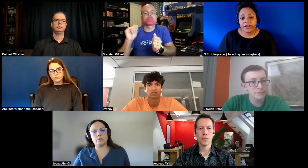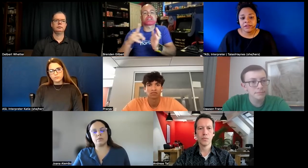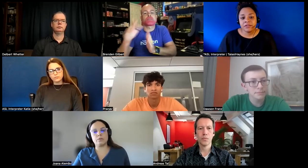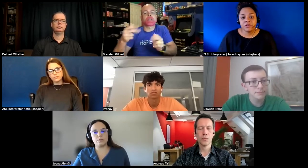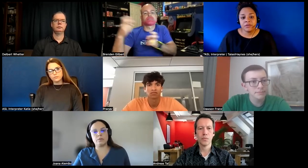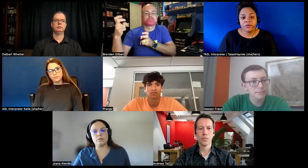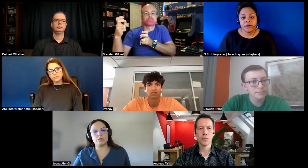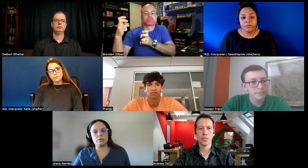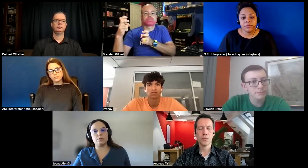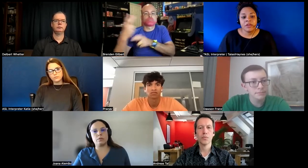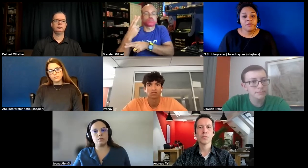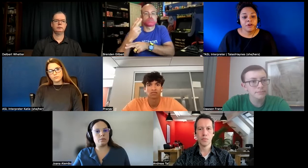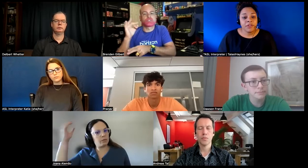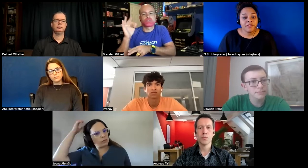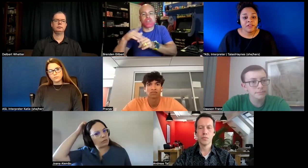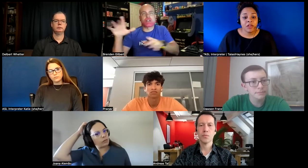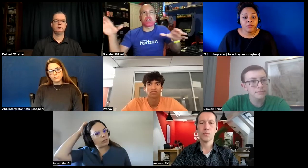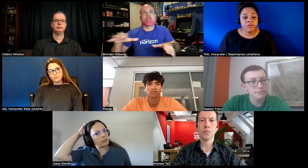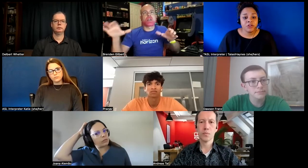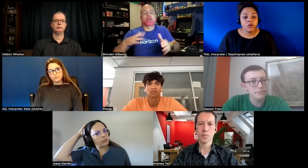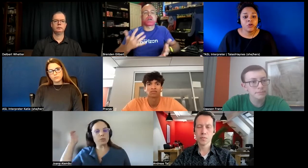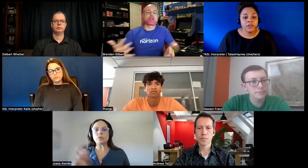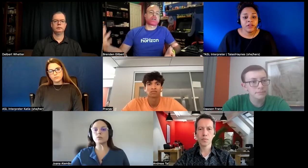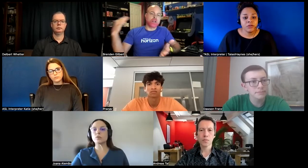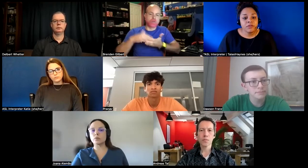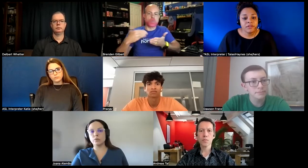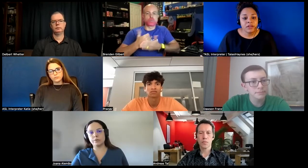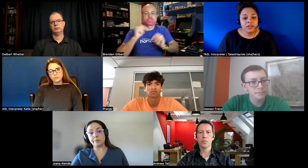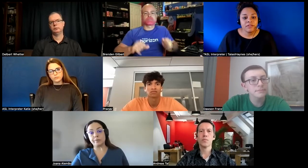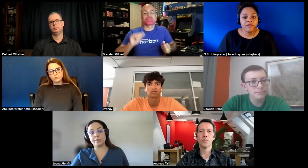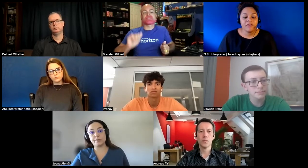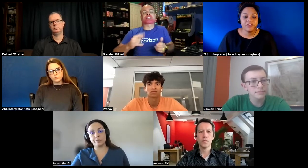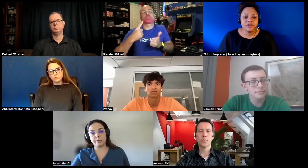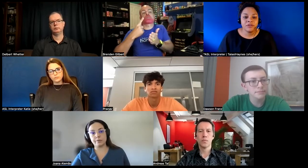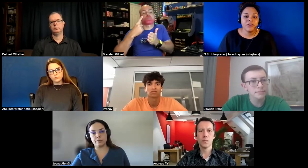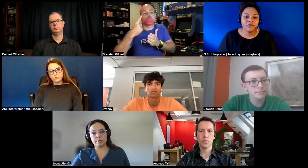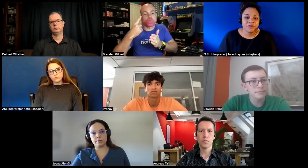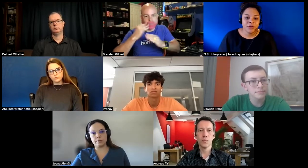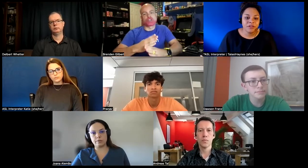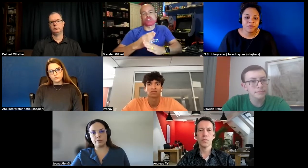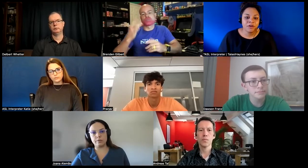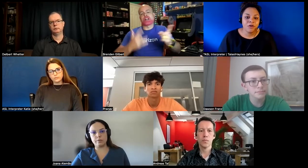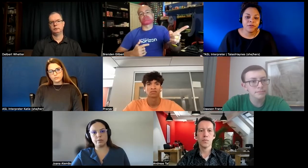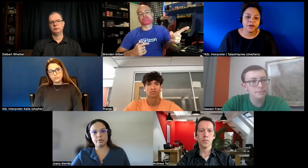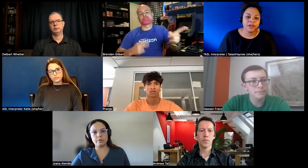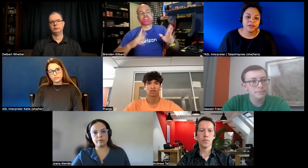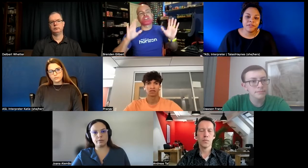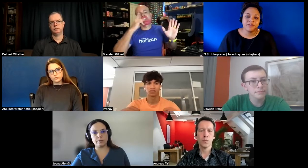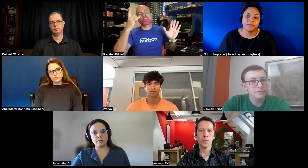into um better things that developers can quickly use instead of having to recreate the wheel over and over again i think that's a big